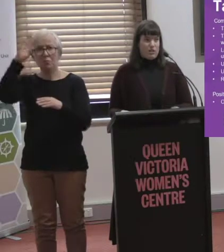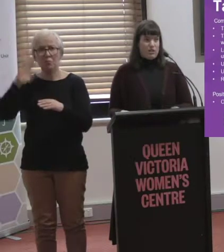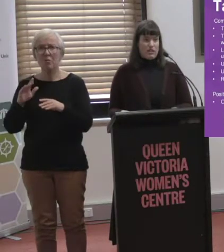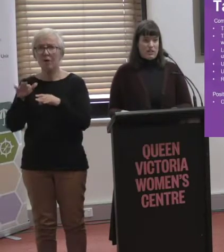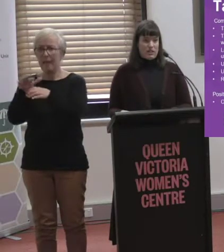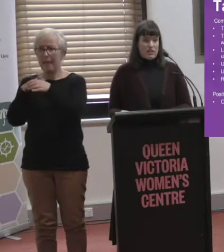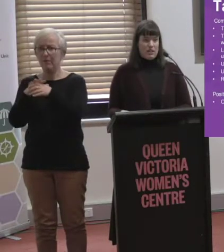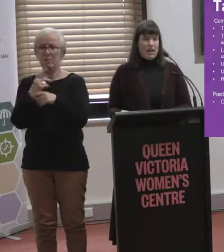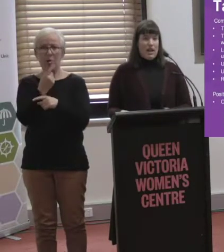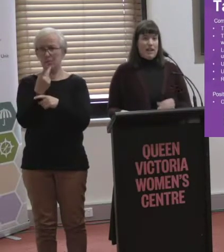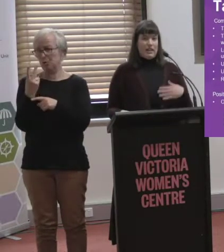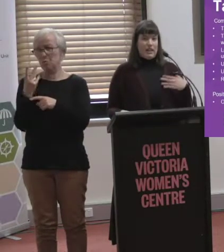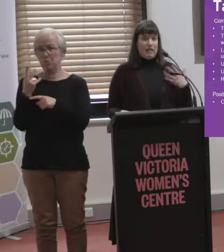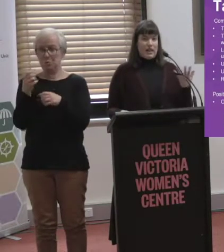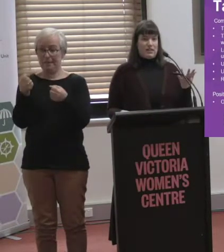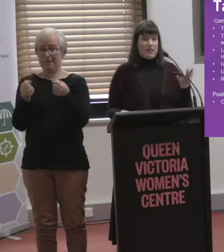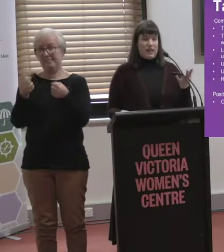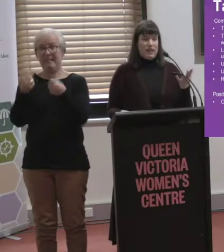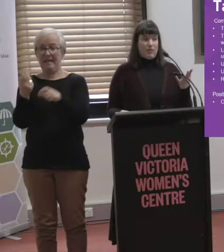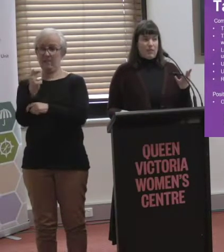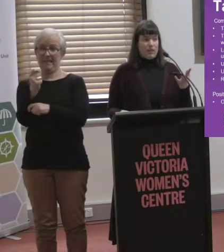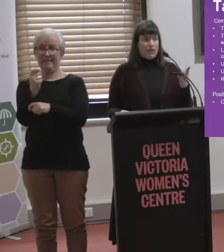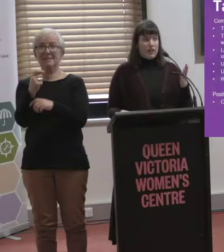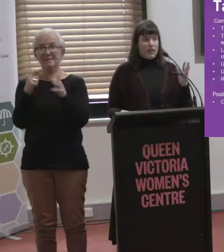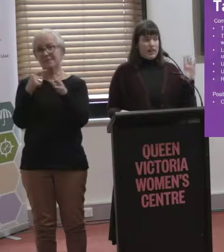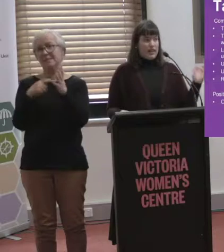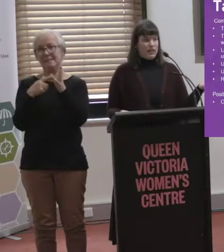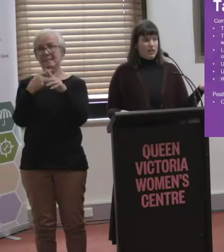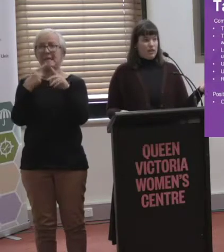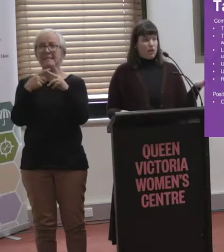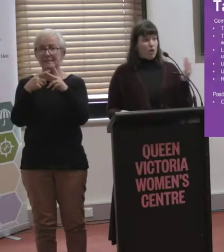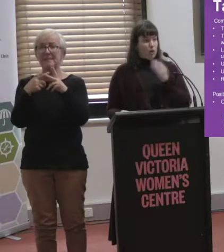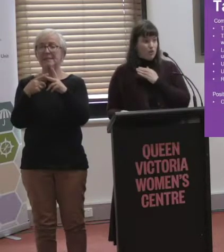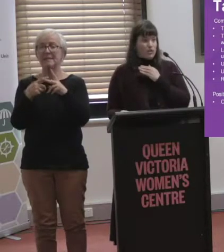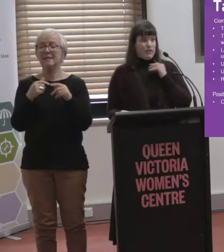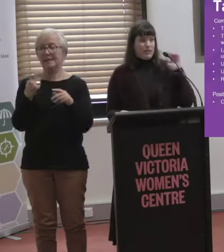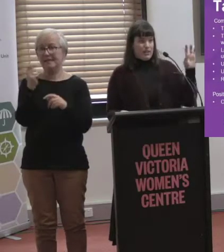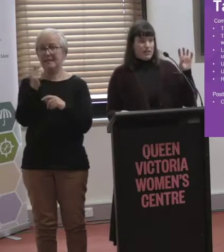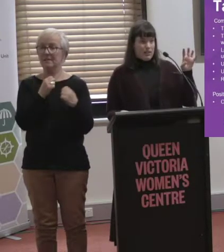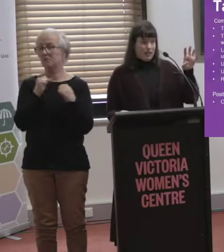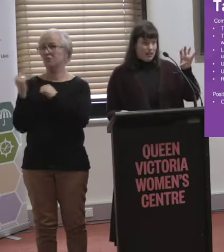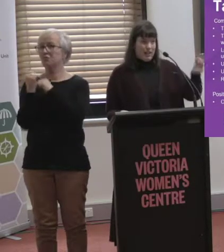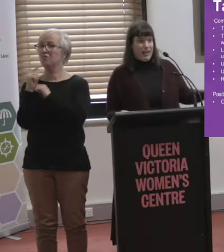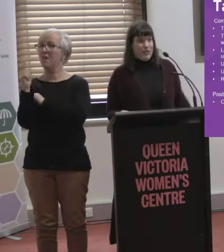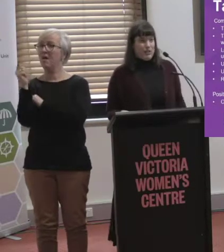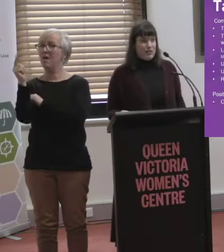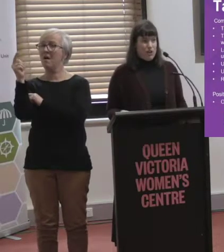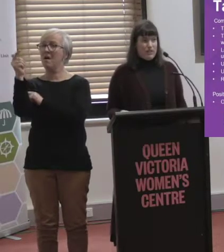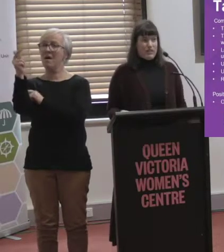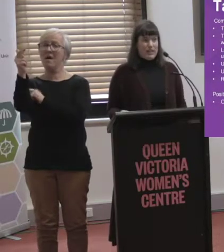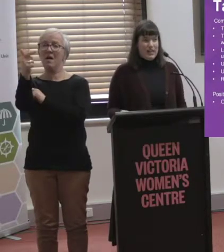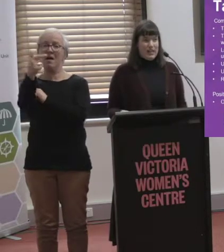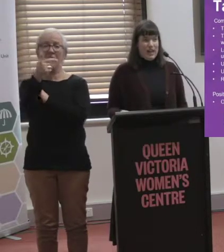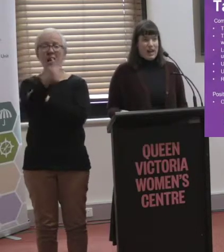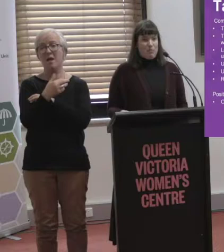there's one to two taxis and then if a taxi is taken on a long route, that taxi is taken out of the